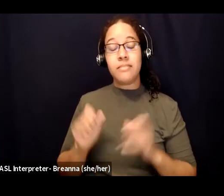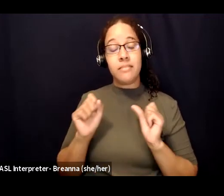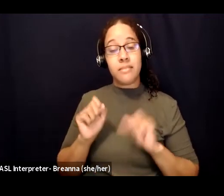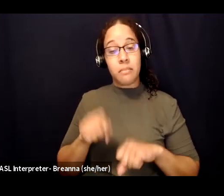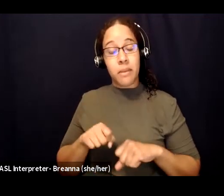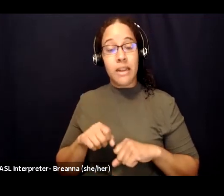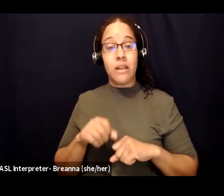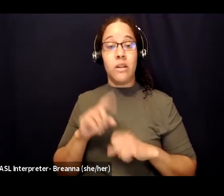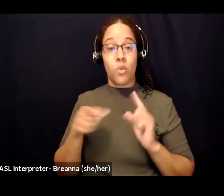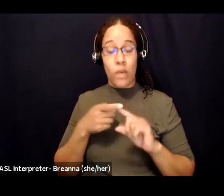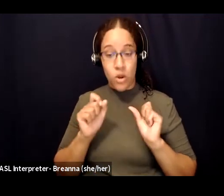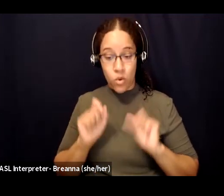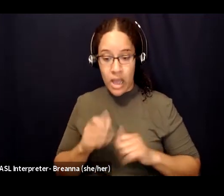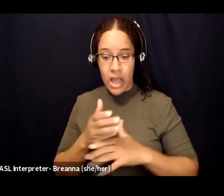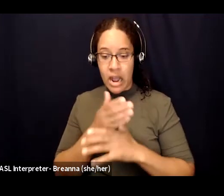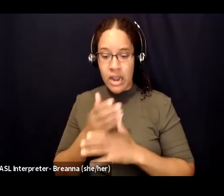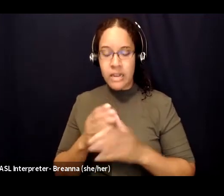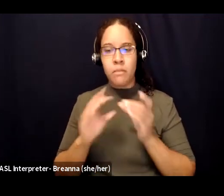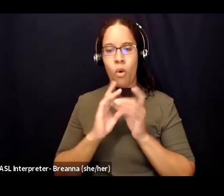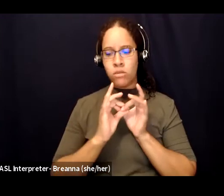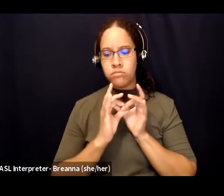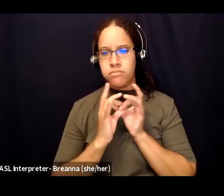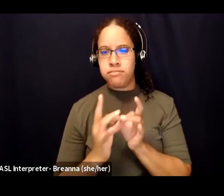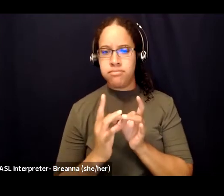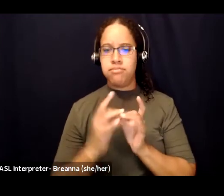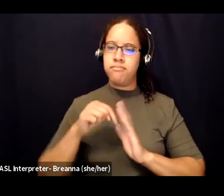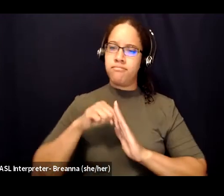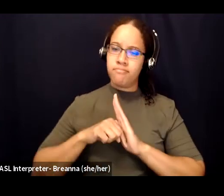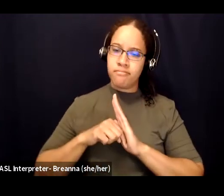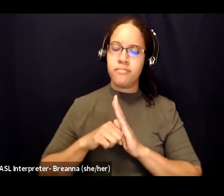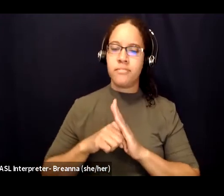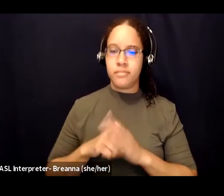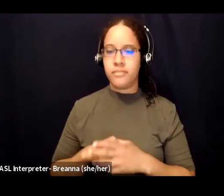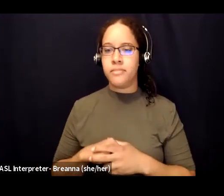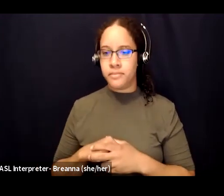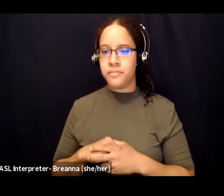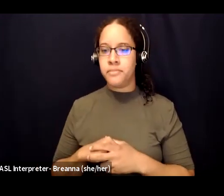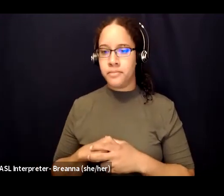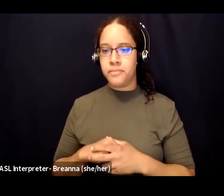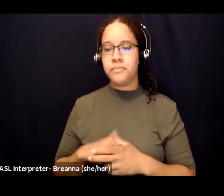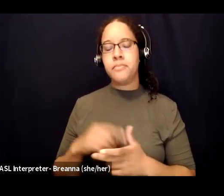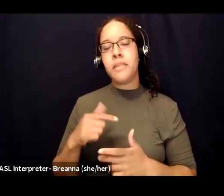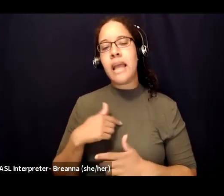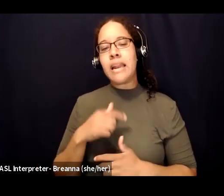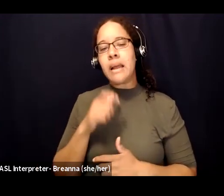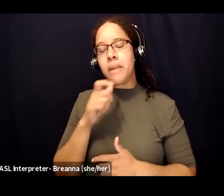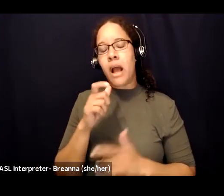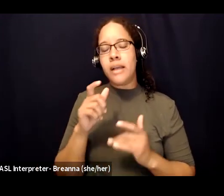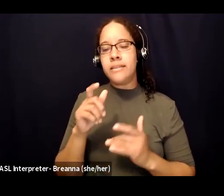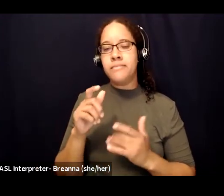So you may have heard the saying, there's no comfort in the growth zone and no growth in the comfort zone. And I bring this up not to shame anyone who finds new solace